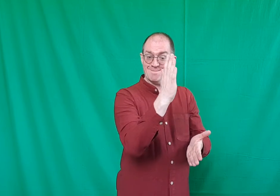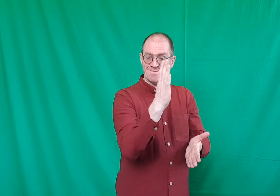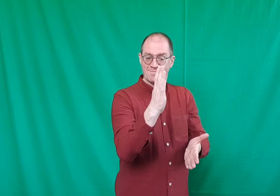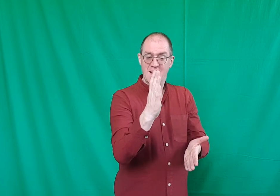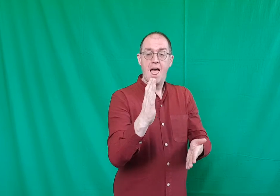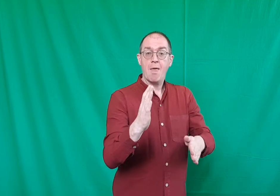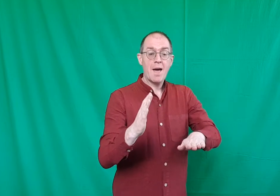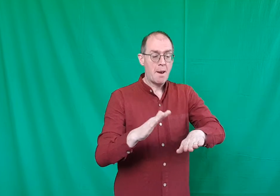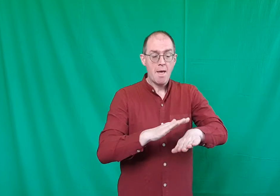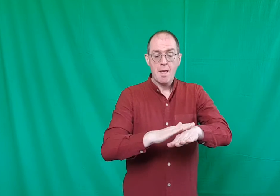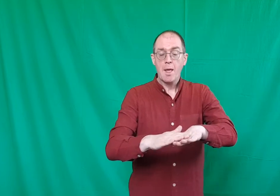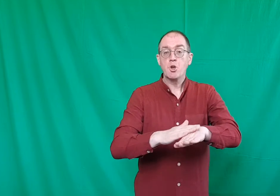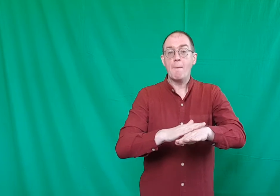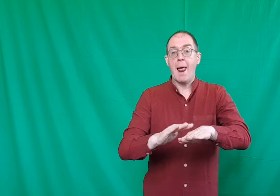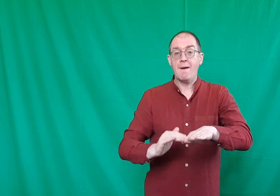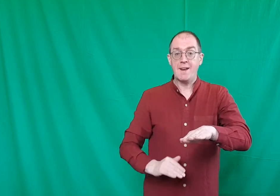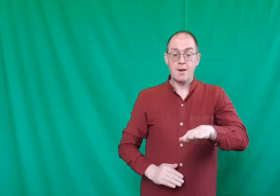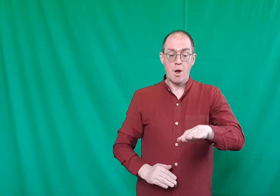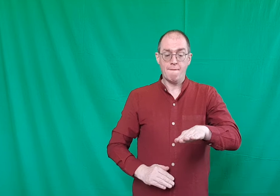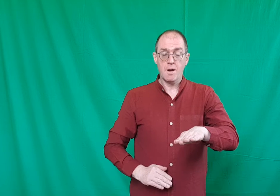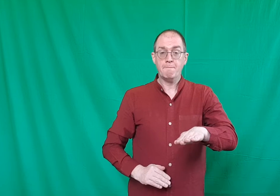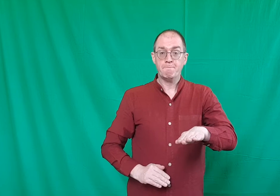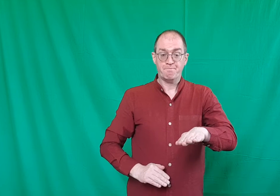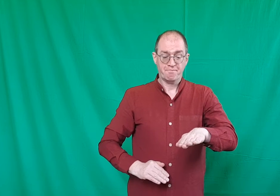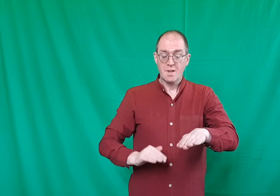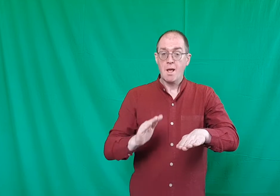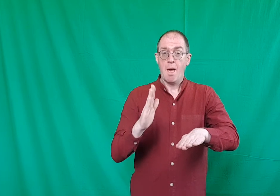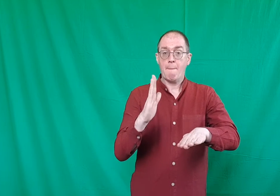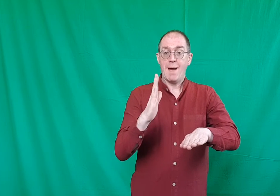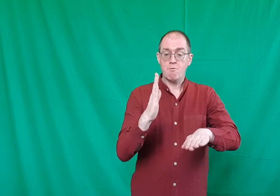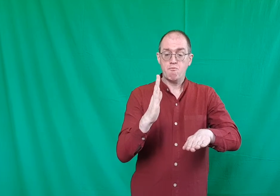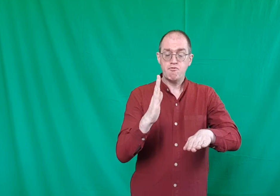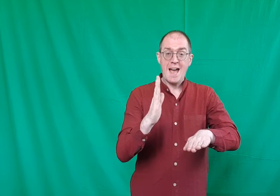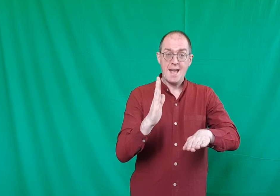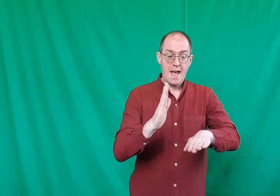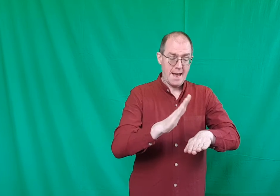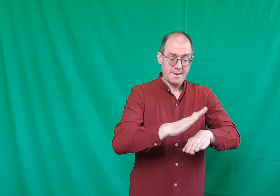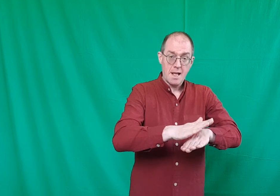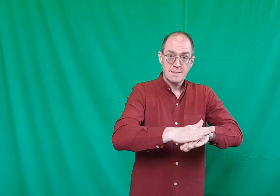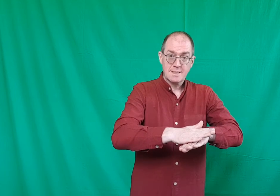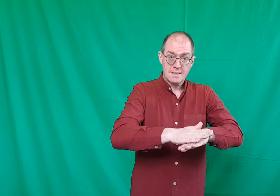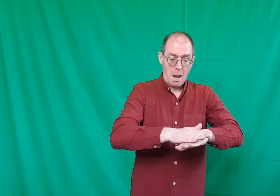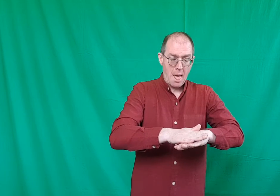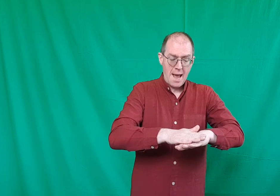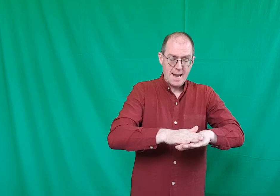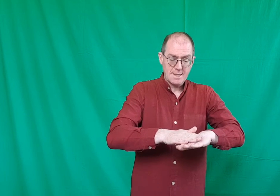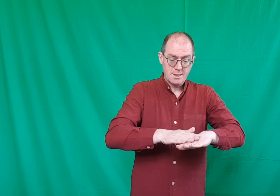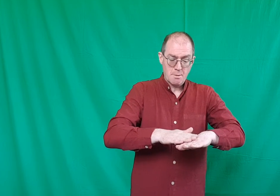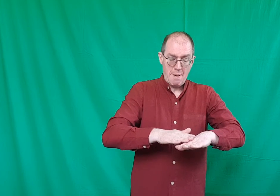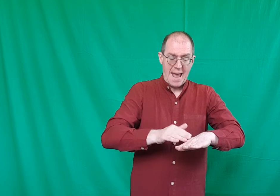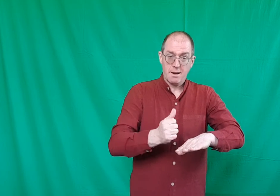And then turn my left hand over and my right hand slides back